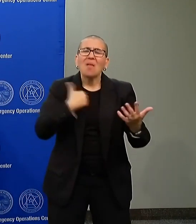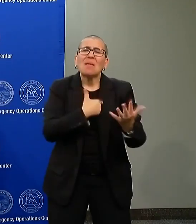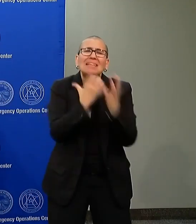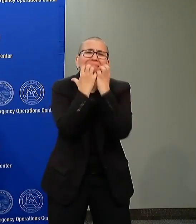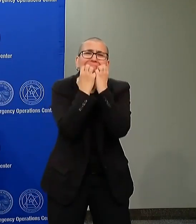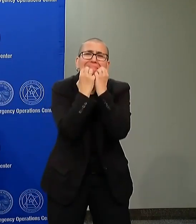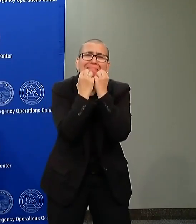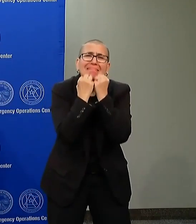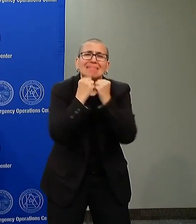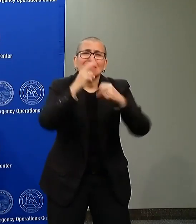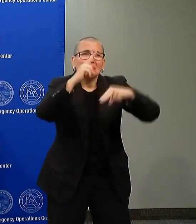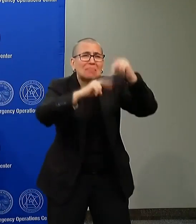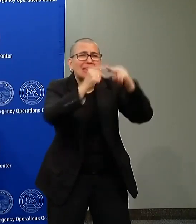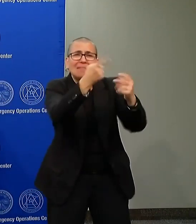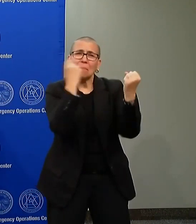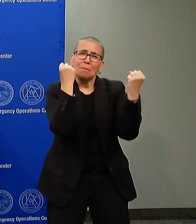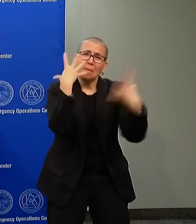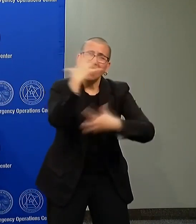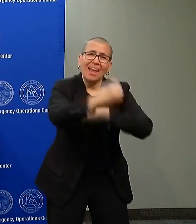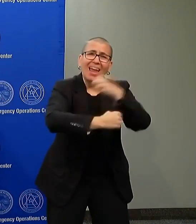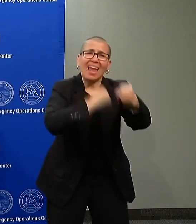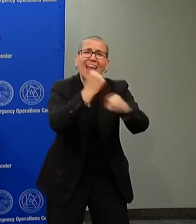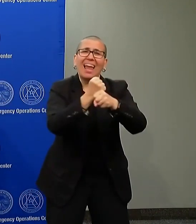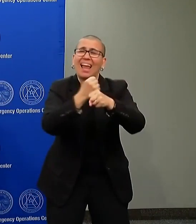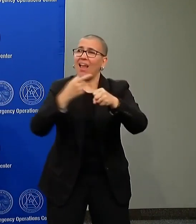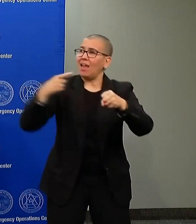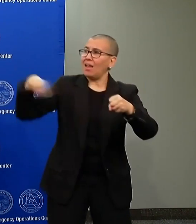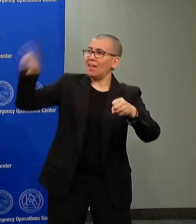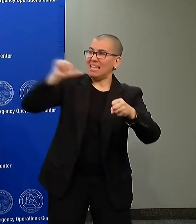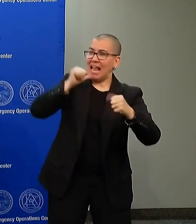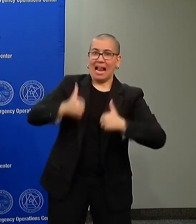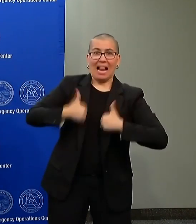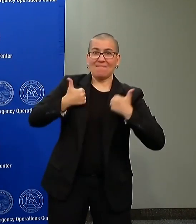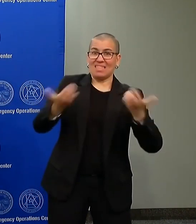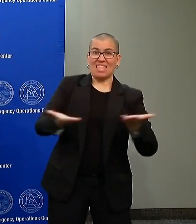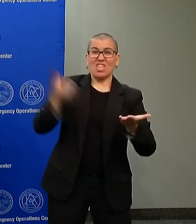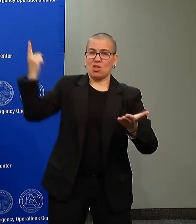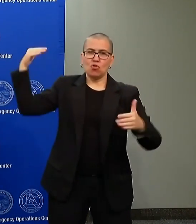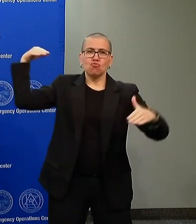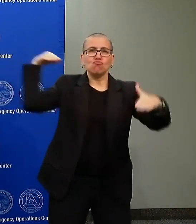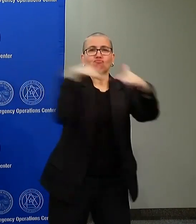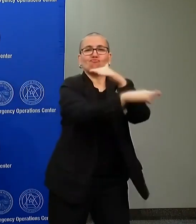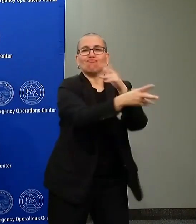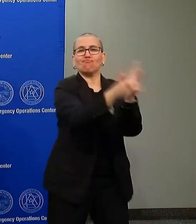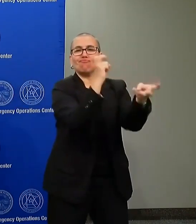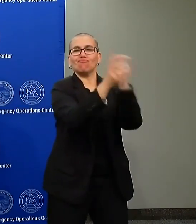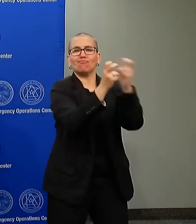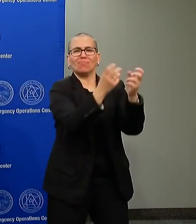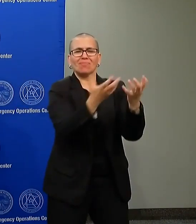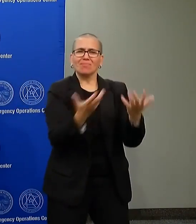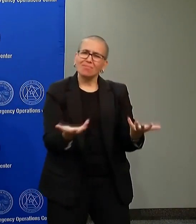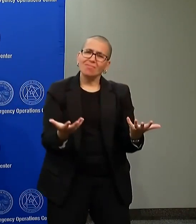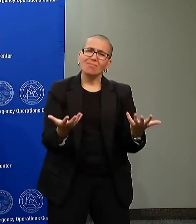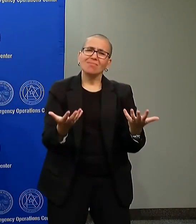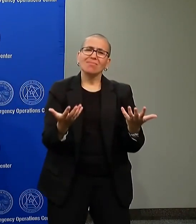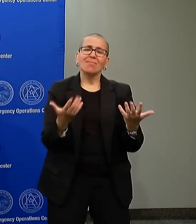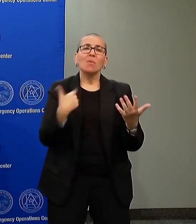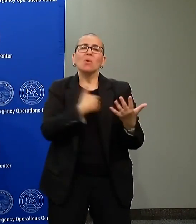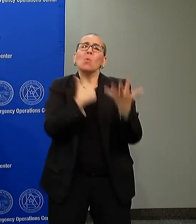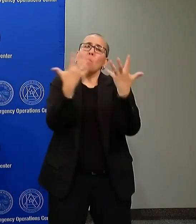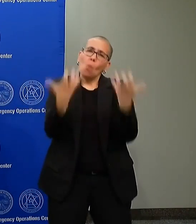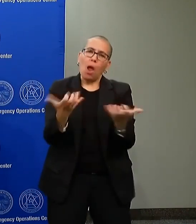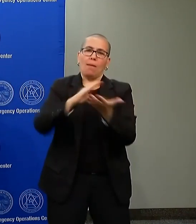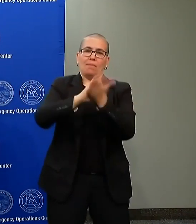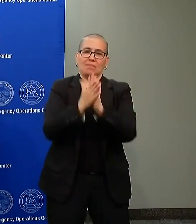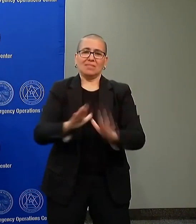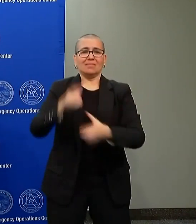over the last several days. If you looked at Tuesday, it was largely peaceful protest. The vast majority peaceful, the vast